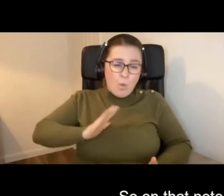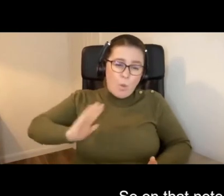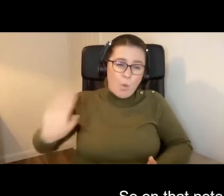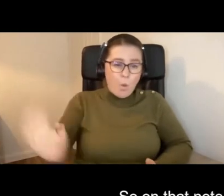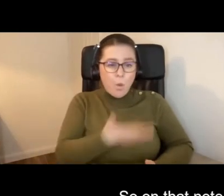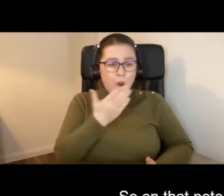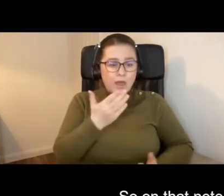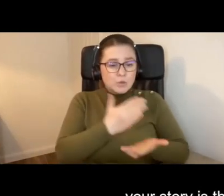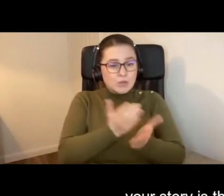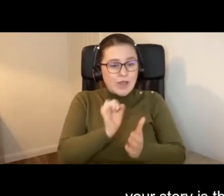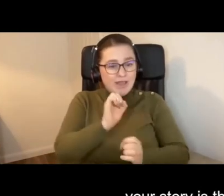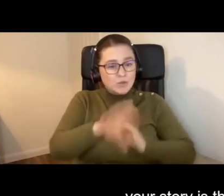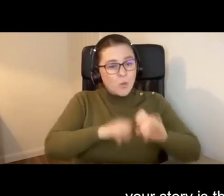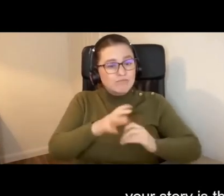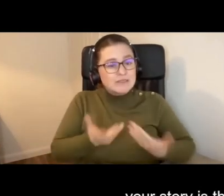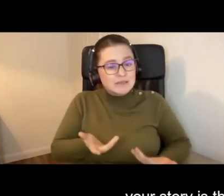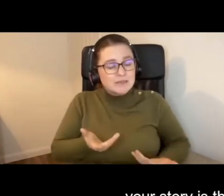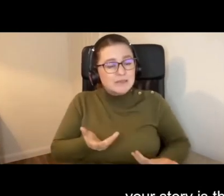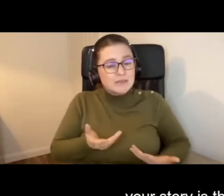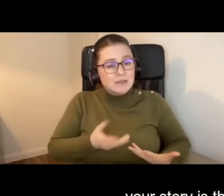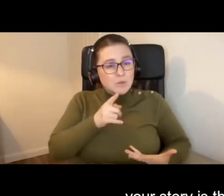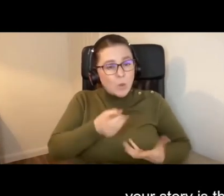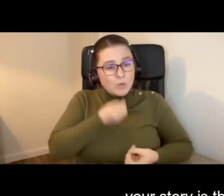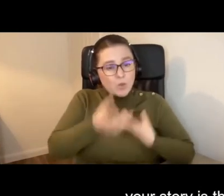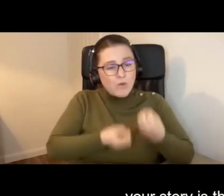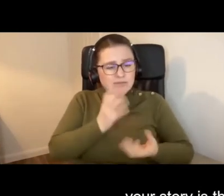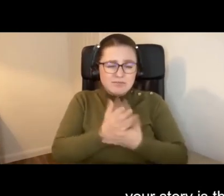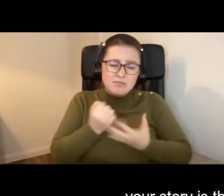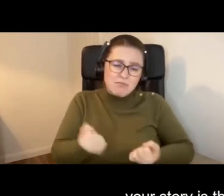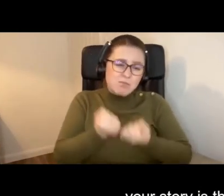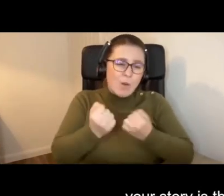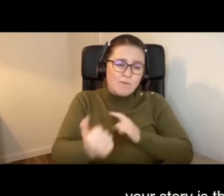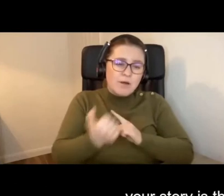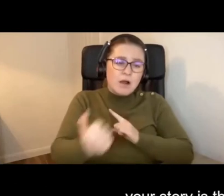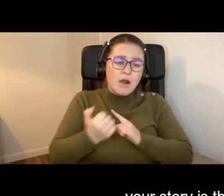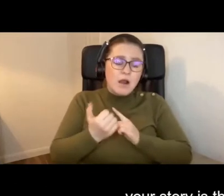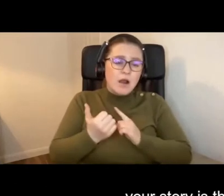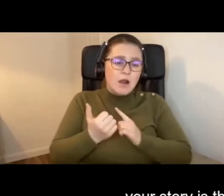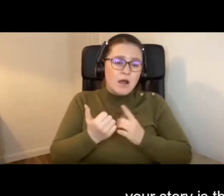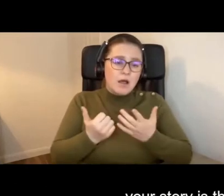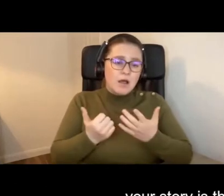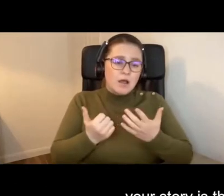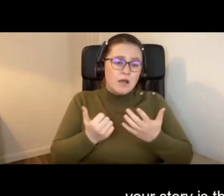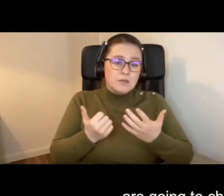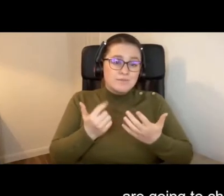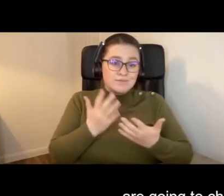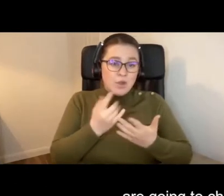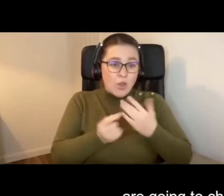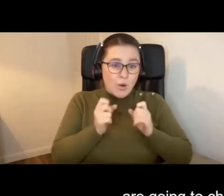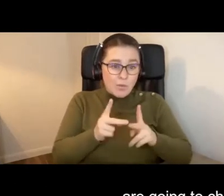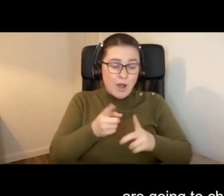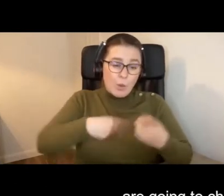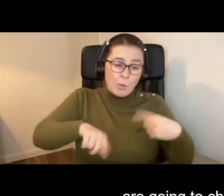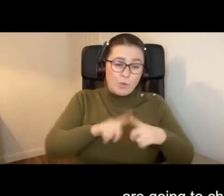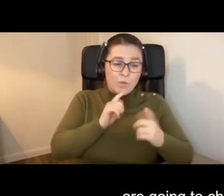share their stories because your story is the most powerful thing you have. And the only way we are